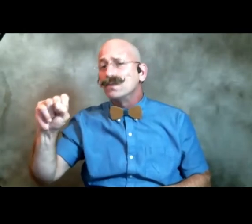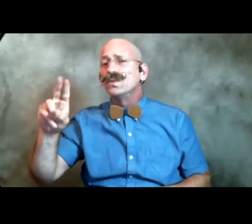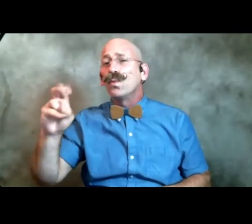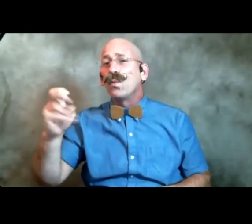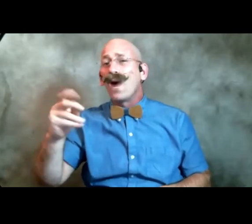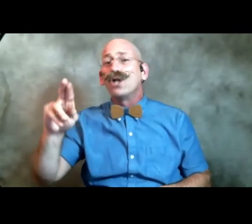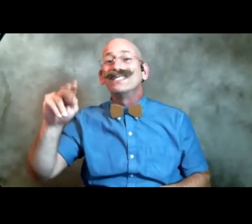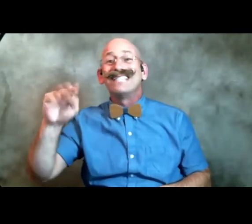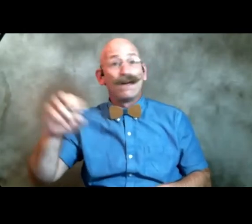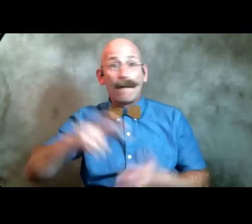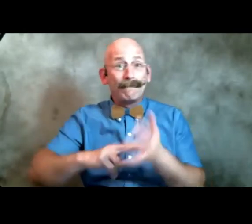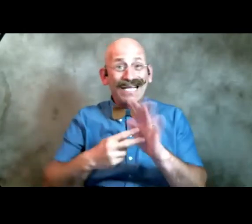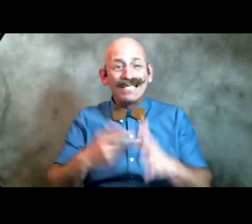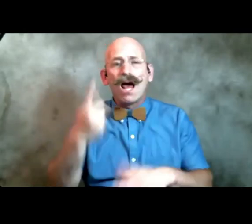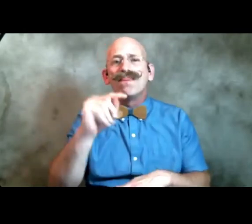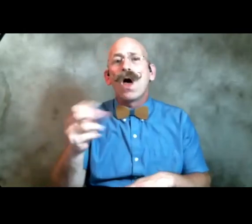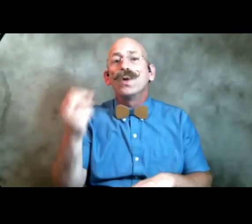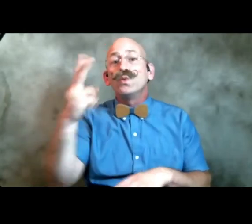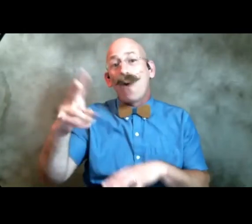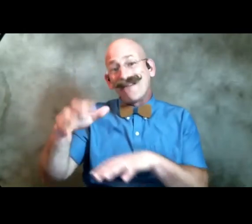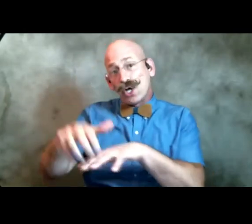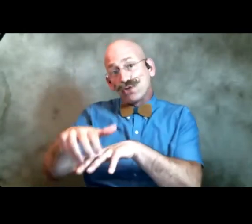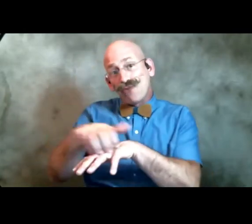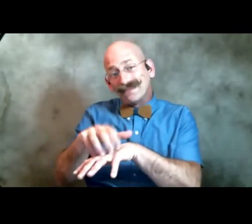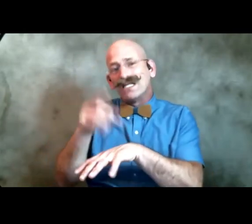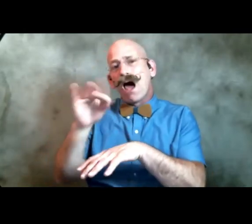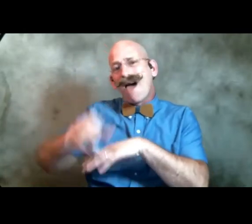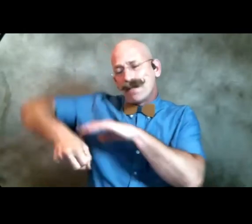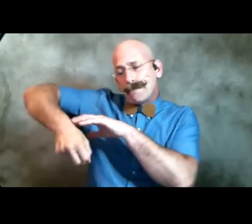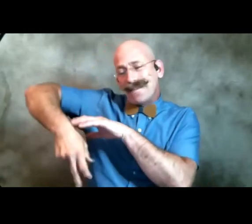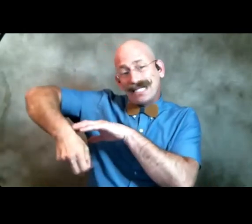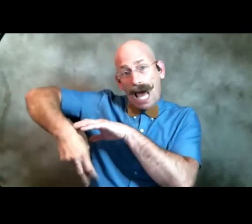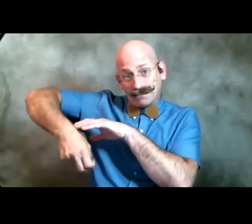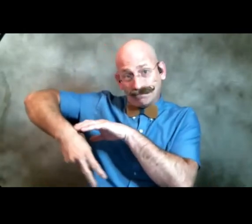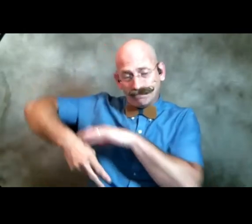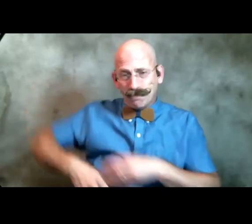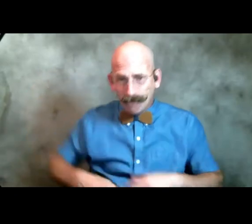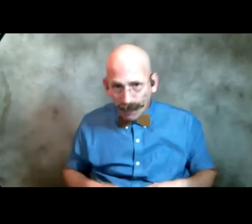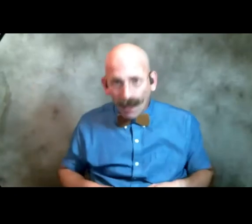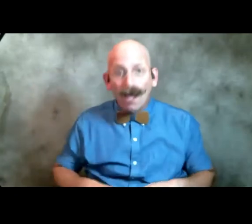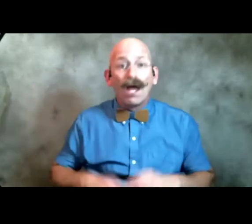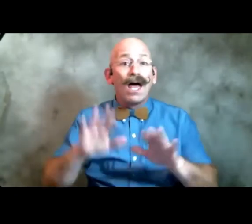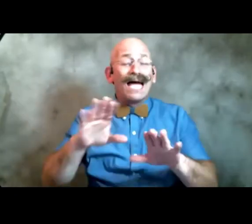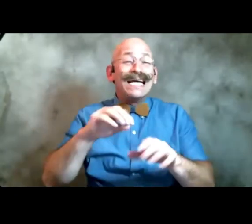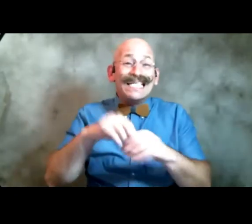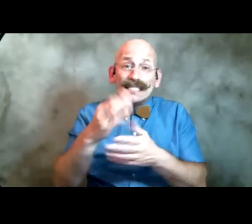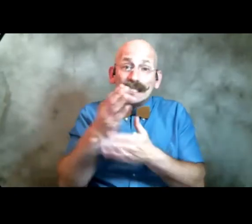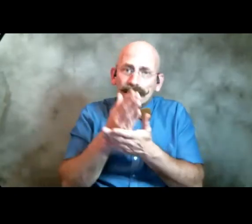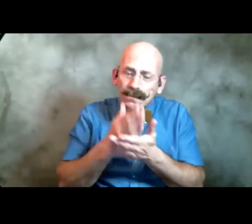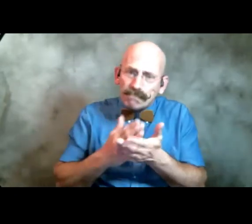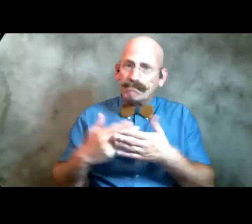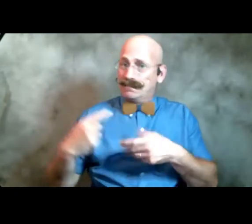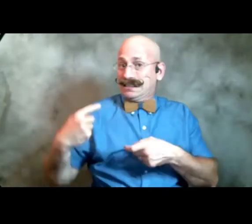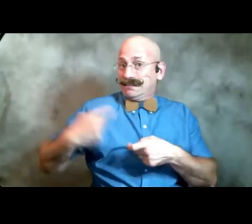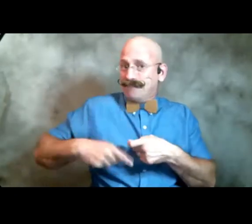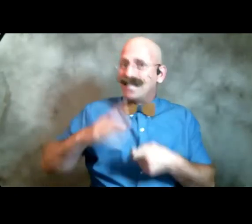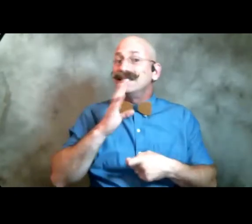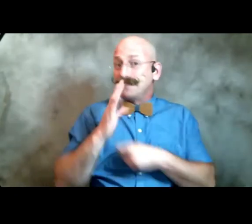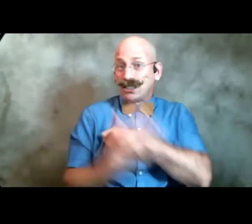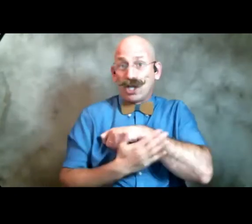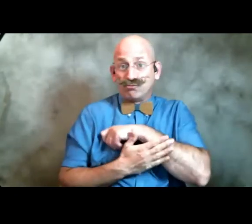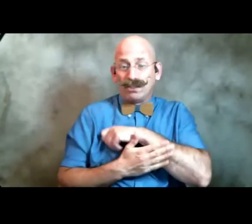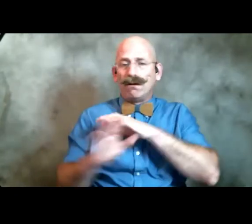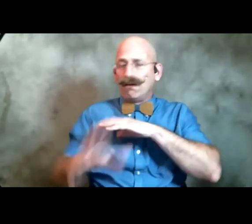means is the 12 grapes of midnight in certain Spanish speaking countries you're supposed to